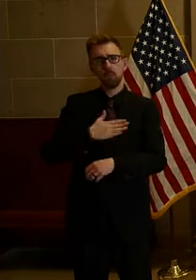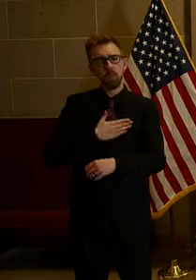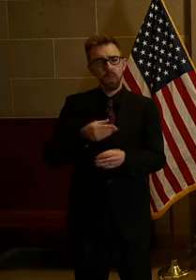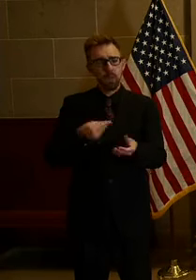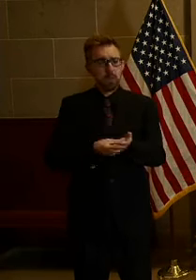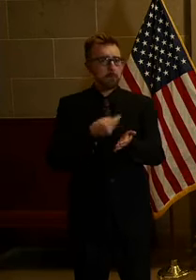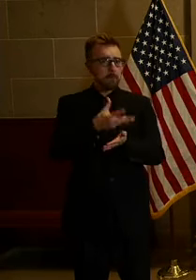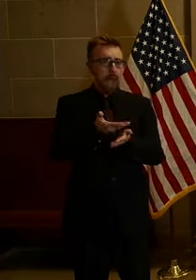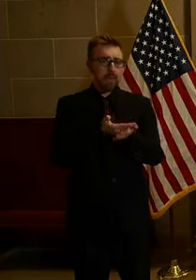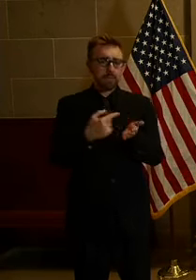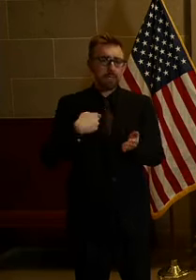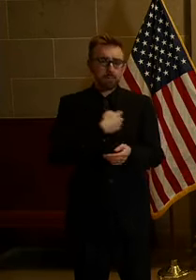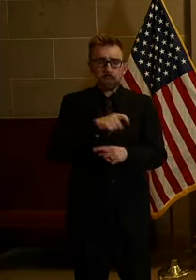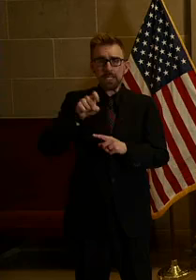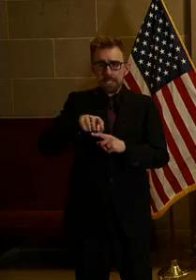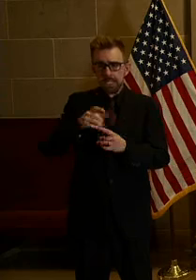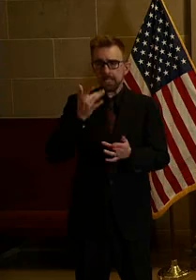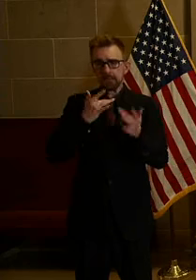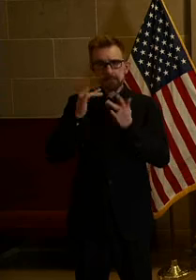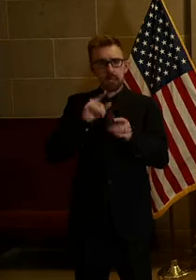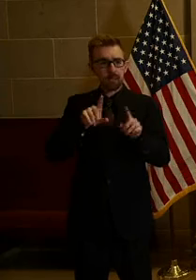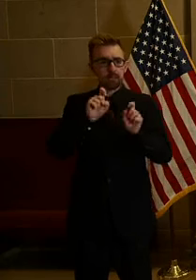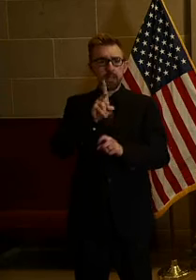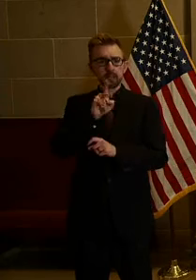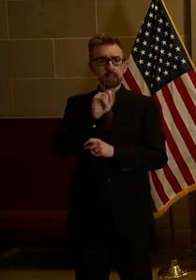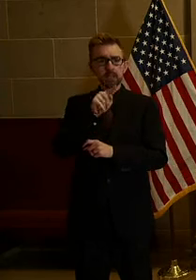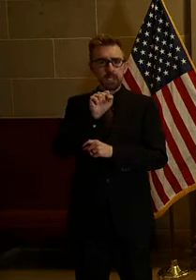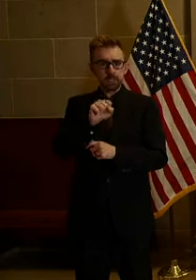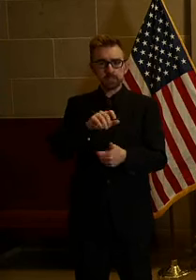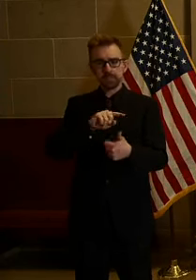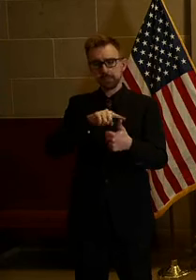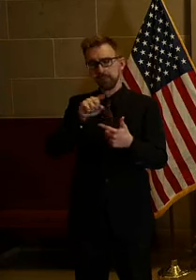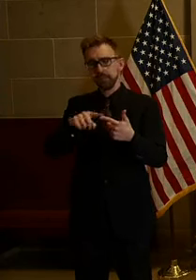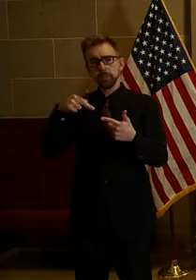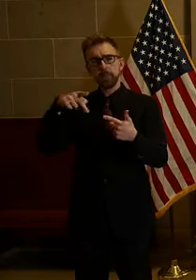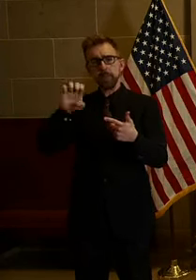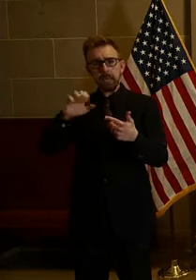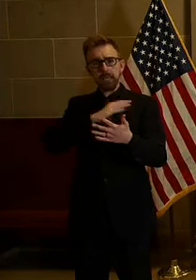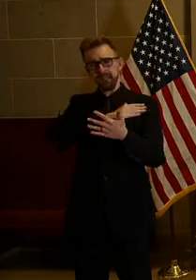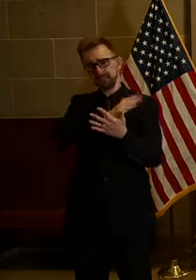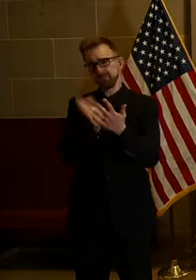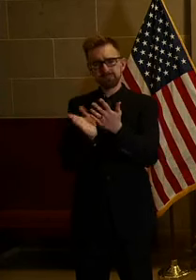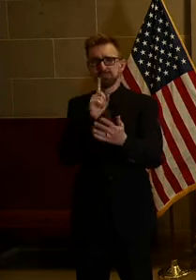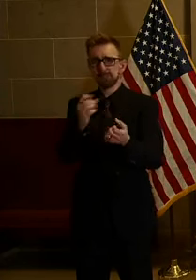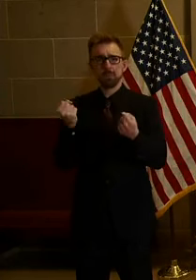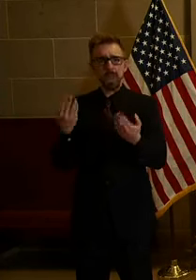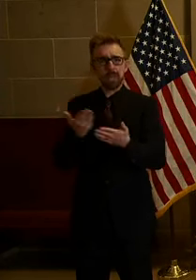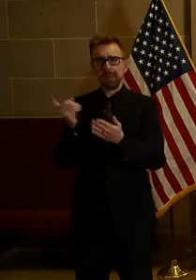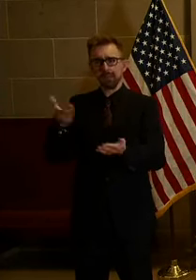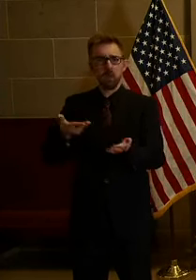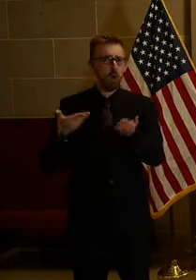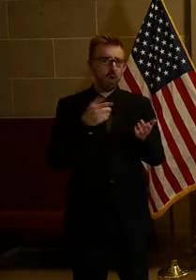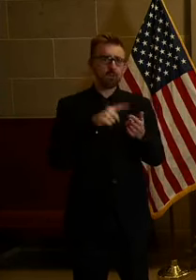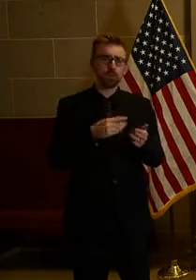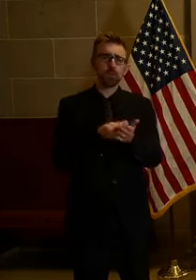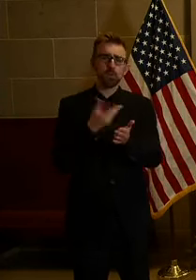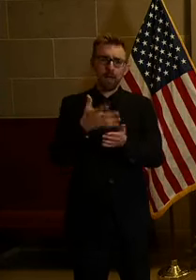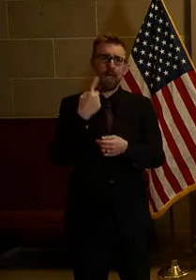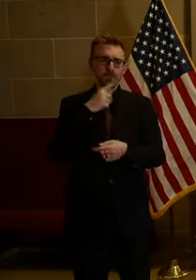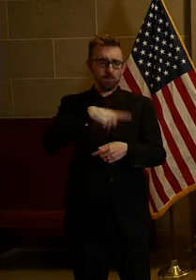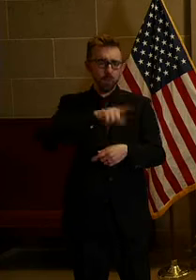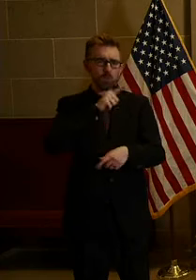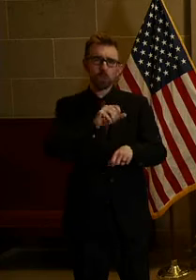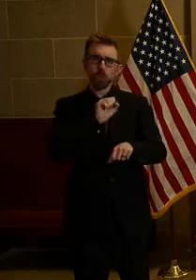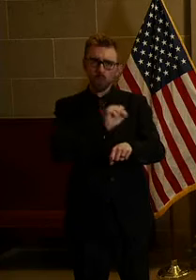so desperately need, all the way from the test kits, all the way to the PPE, the personal protective equipment for our first-line people.